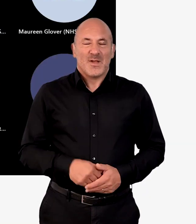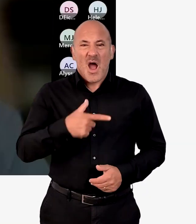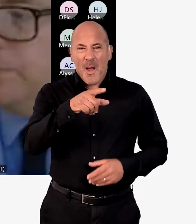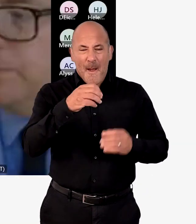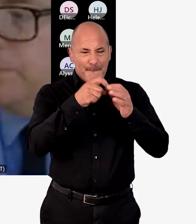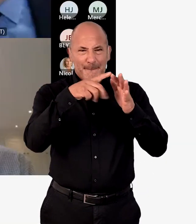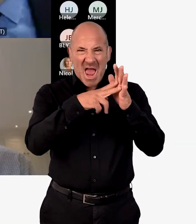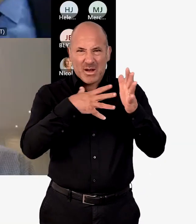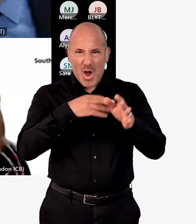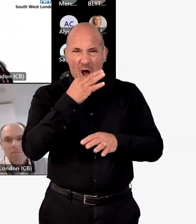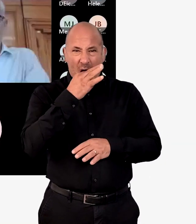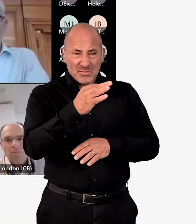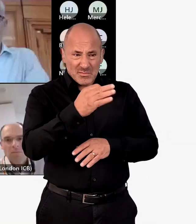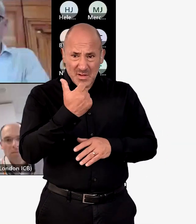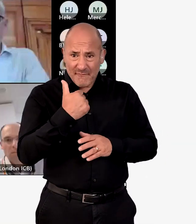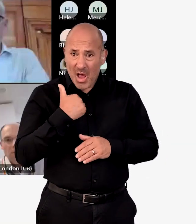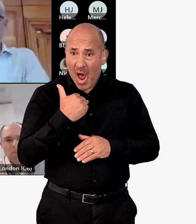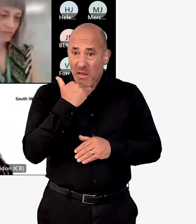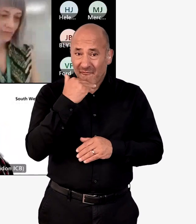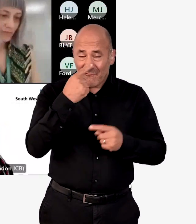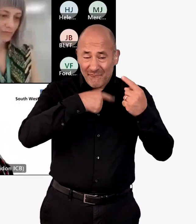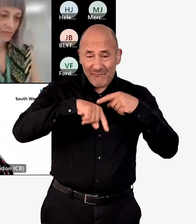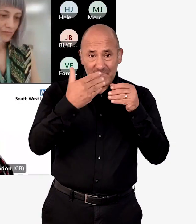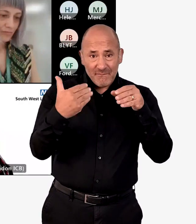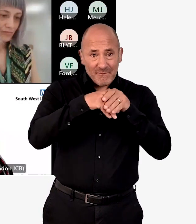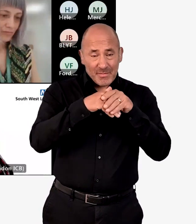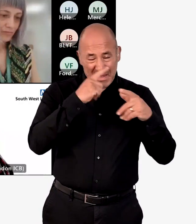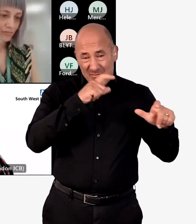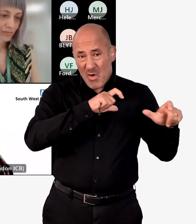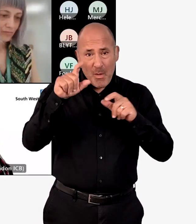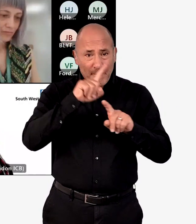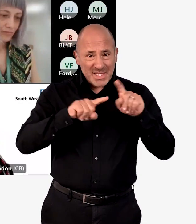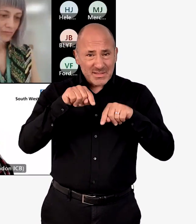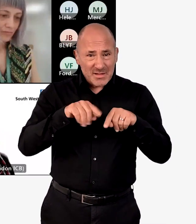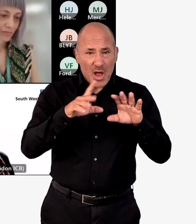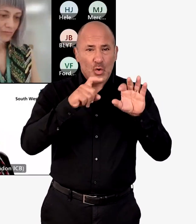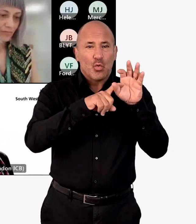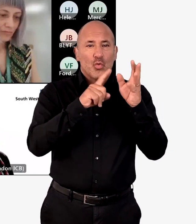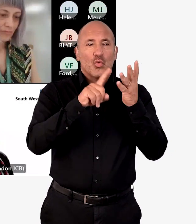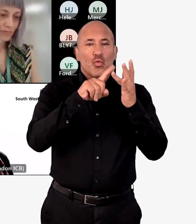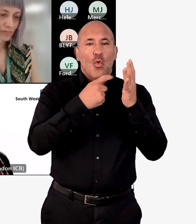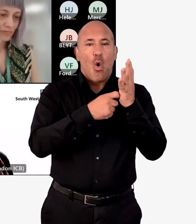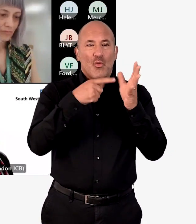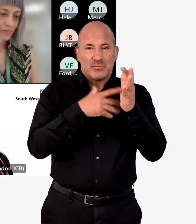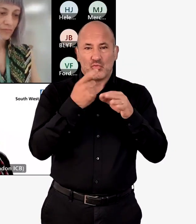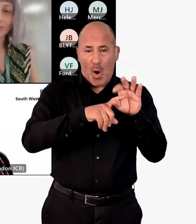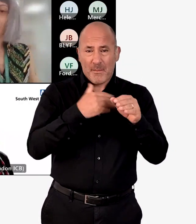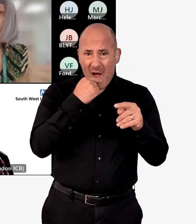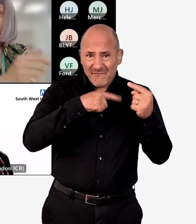Can I just check with Ben that we are, or we are indeed court, or as far as we can be.